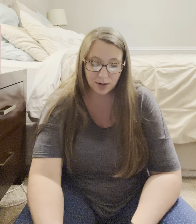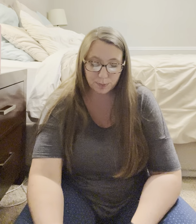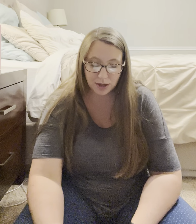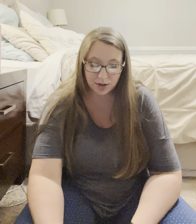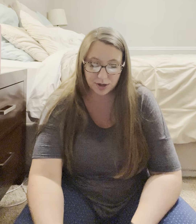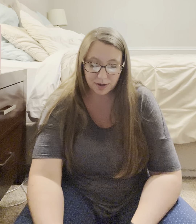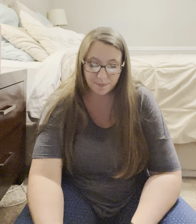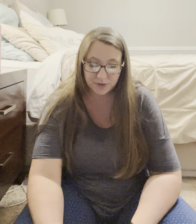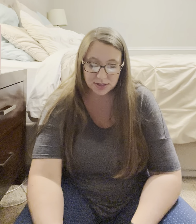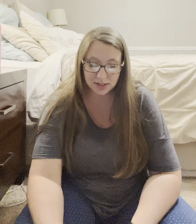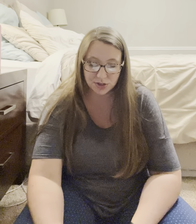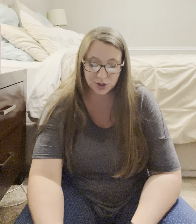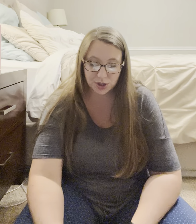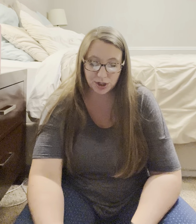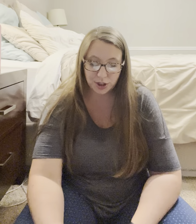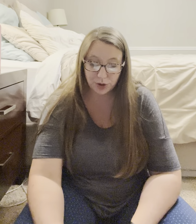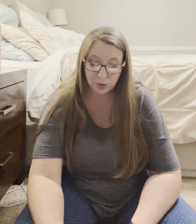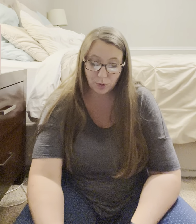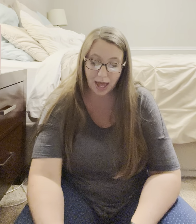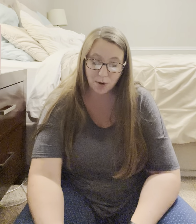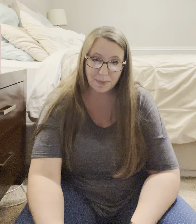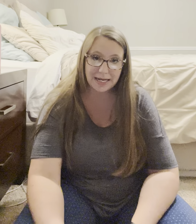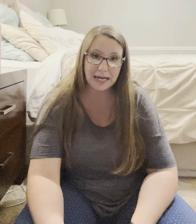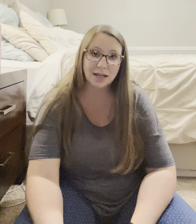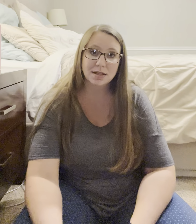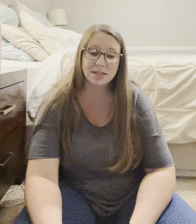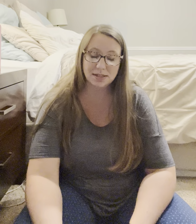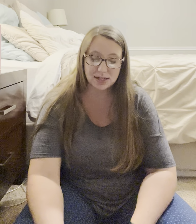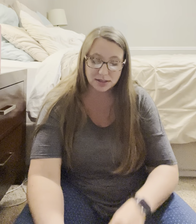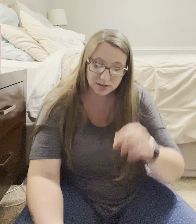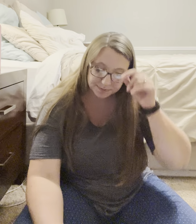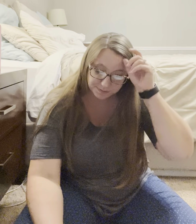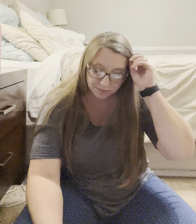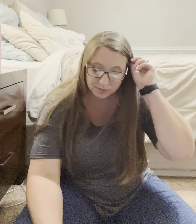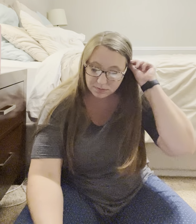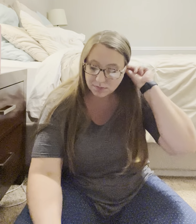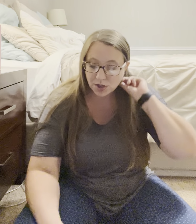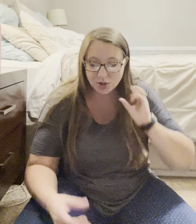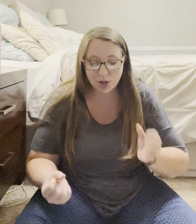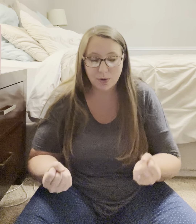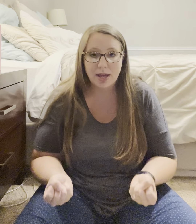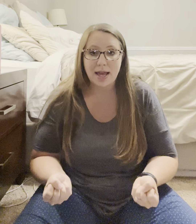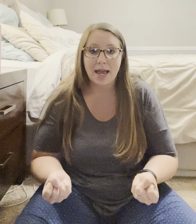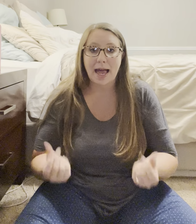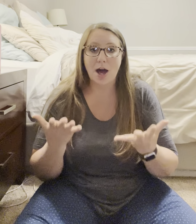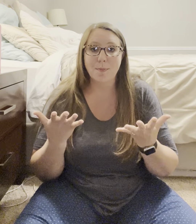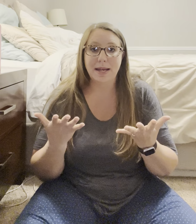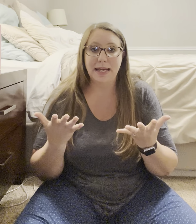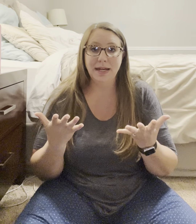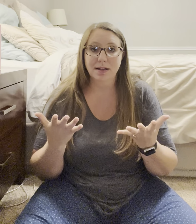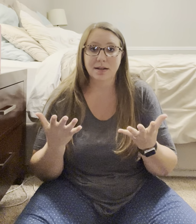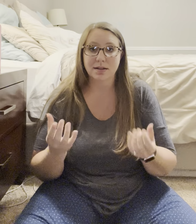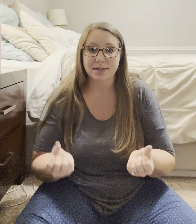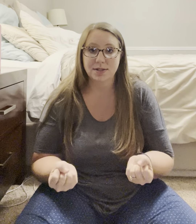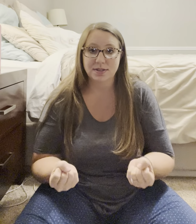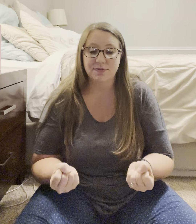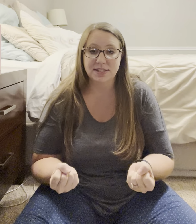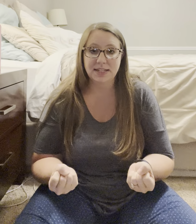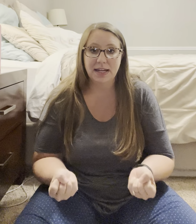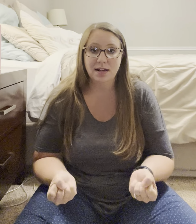brother, sister, you, how many? That's the exact. So, how many? So it's fist hand,